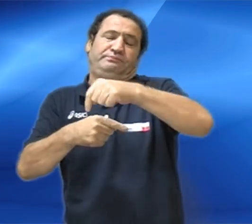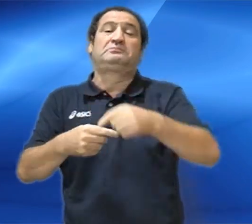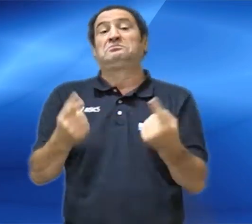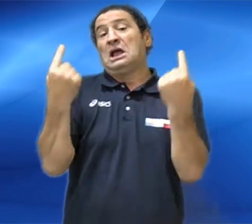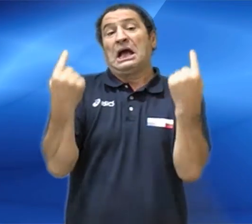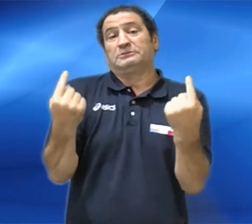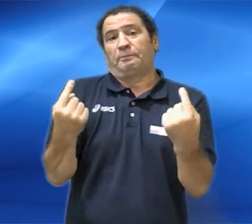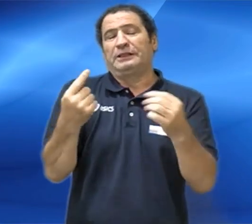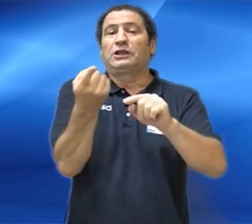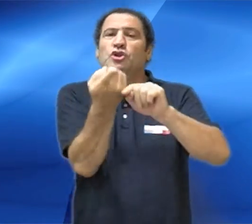Mmm.